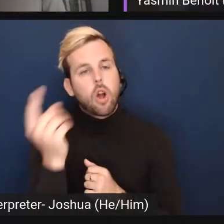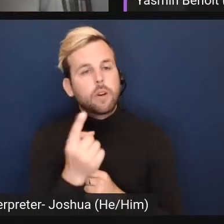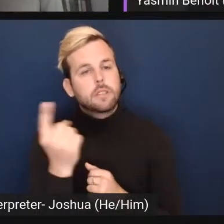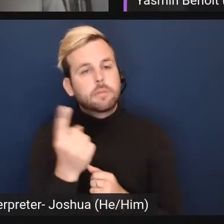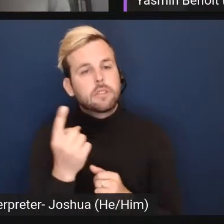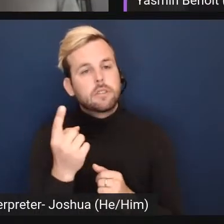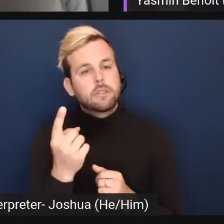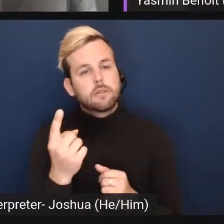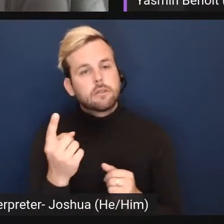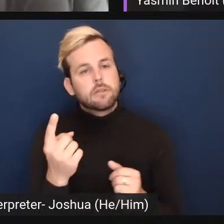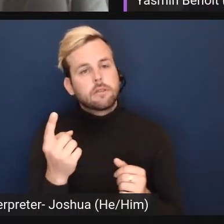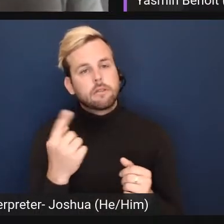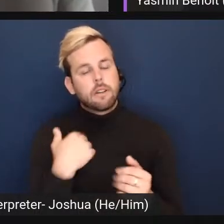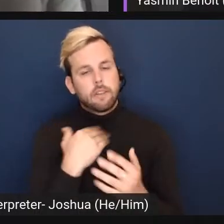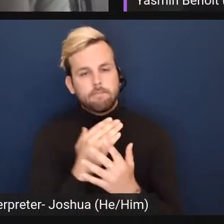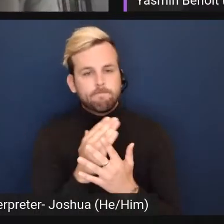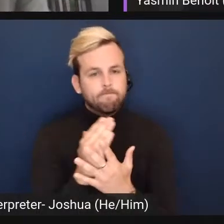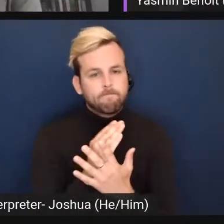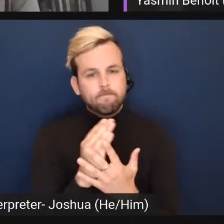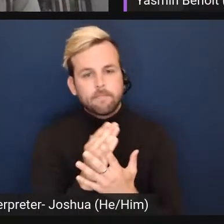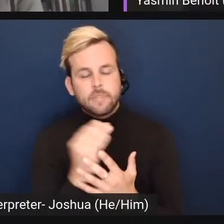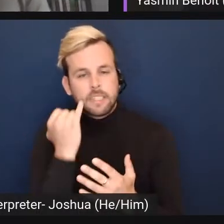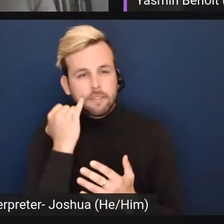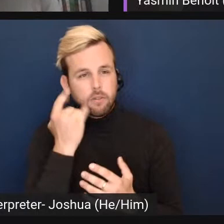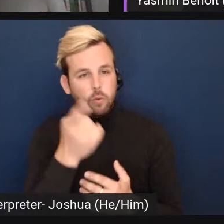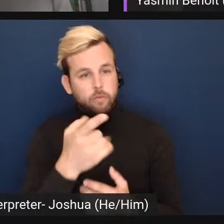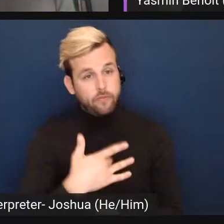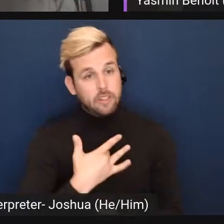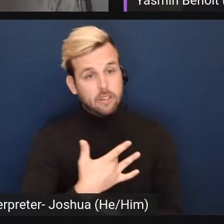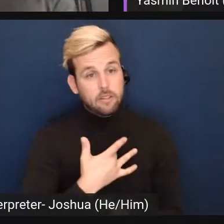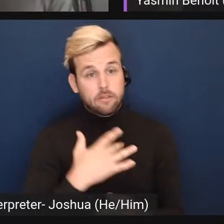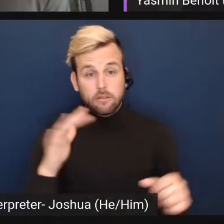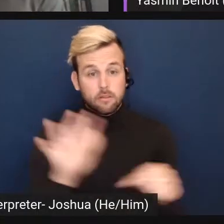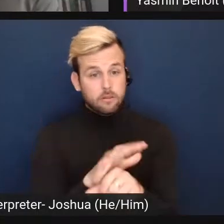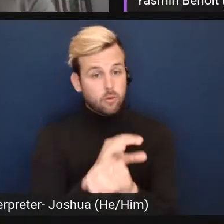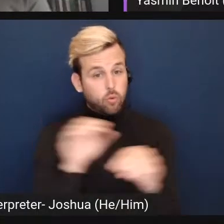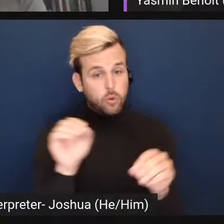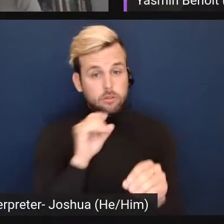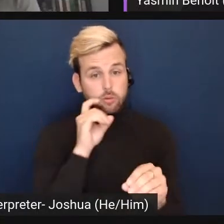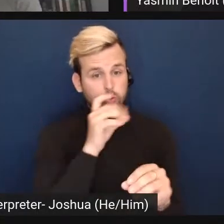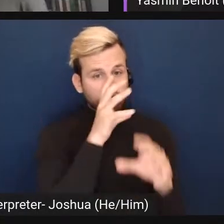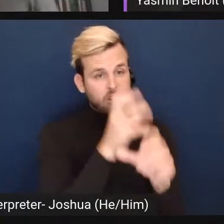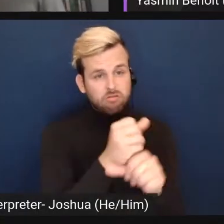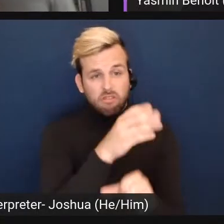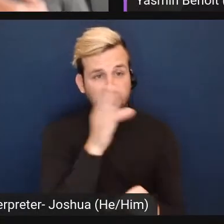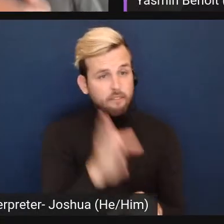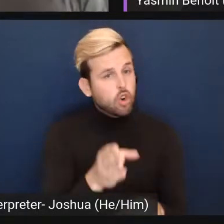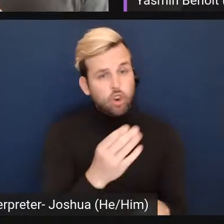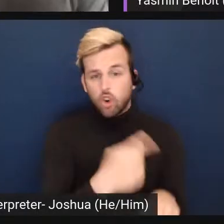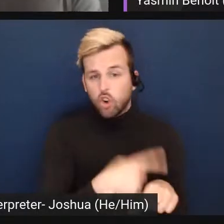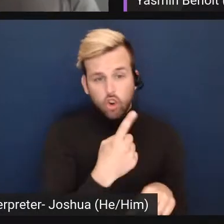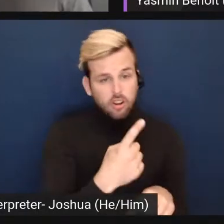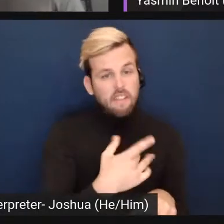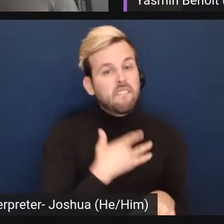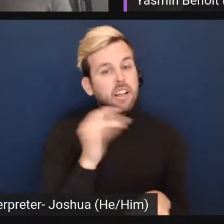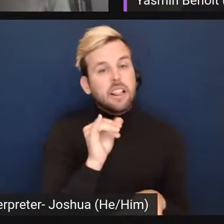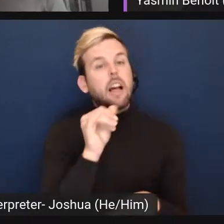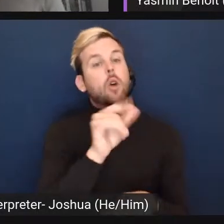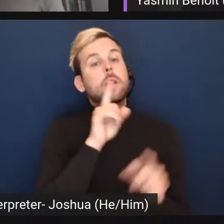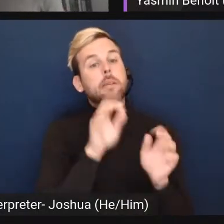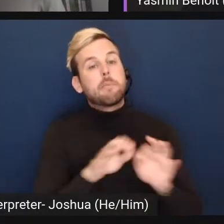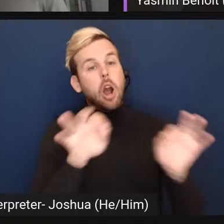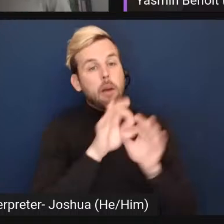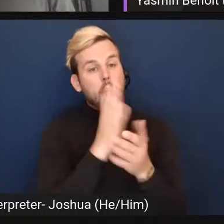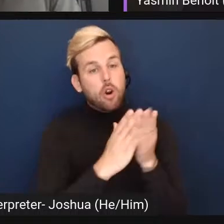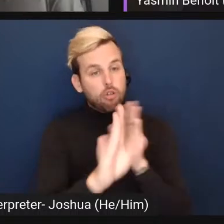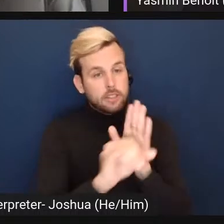be room if for those of you who experience absolutely no sexual attraction never have and feel like that's a really critical part of